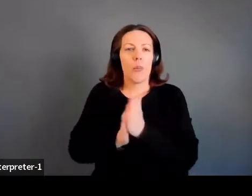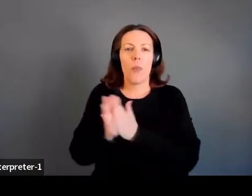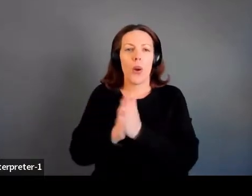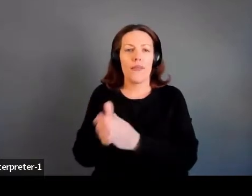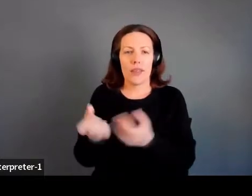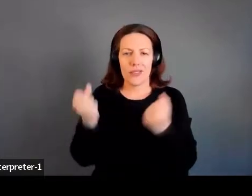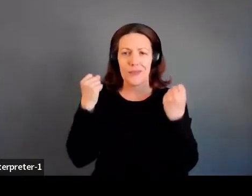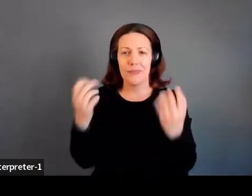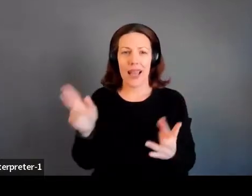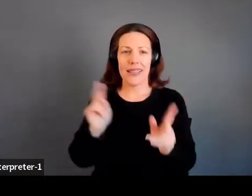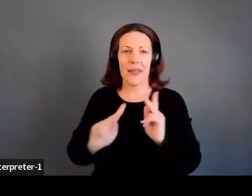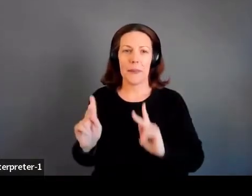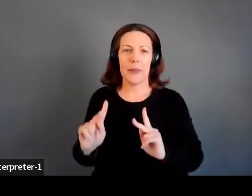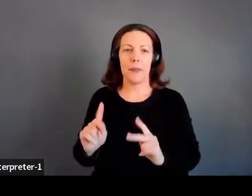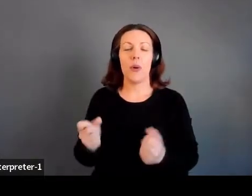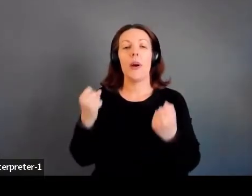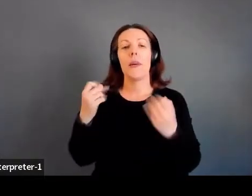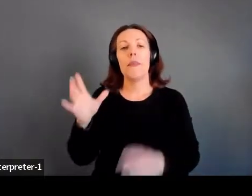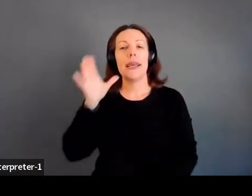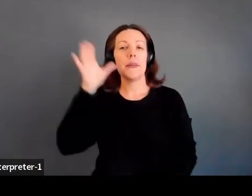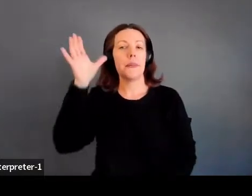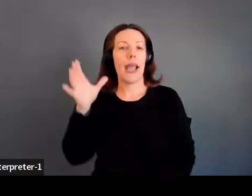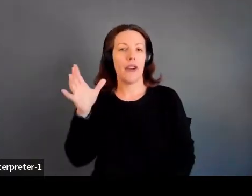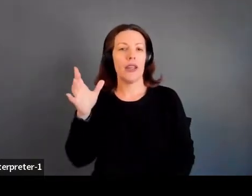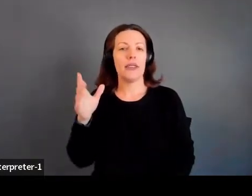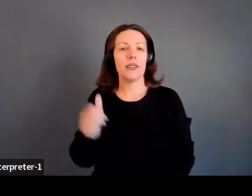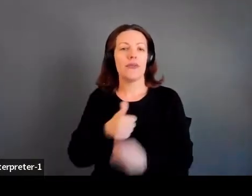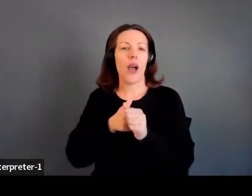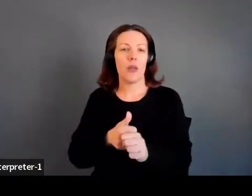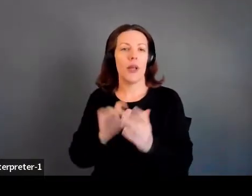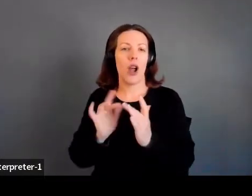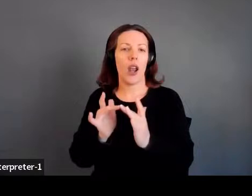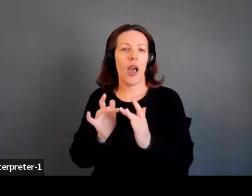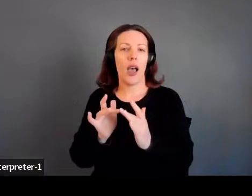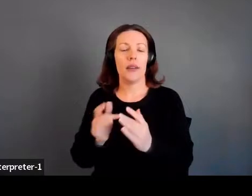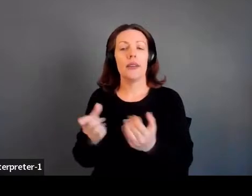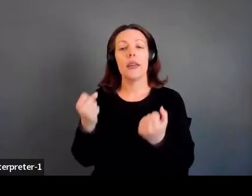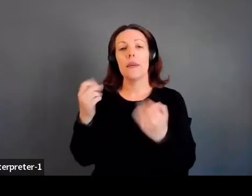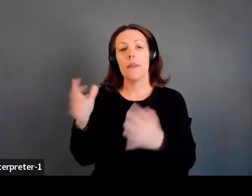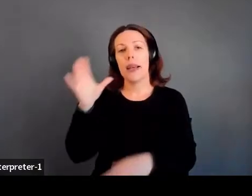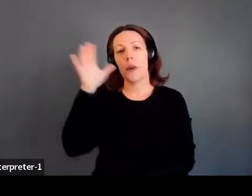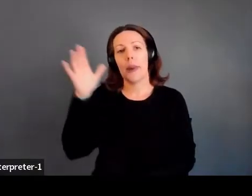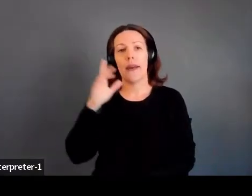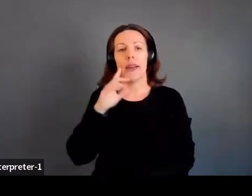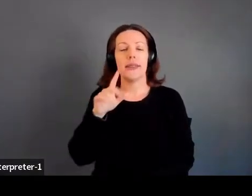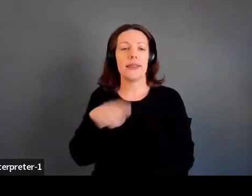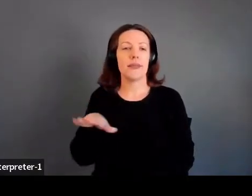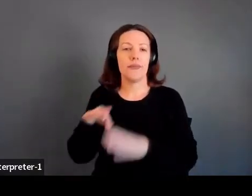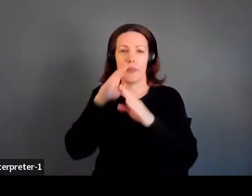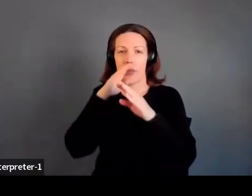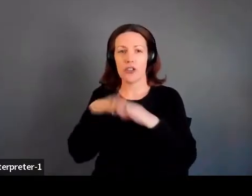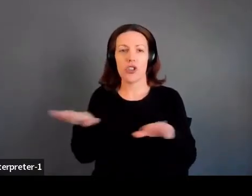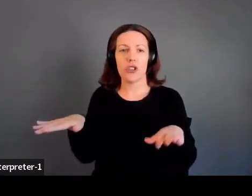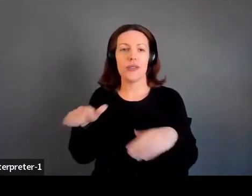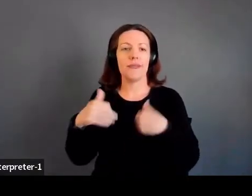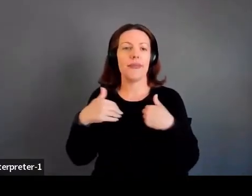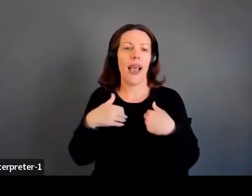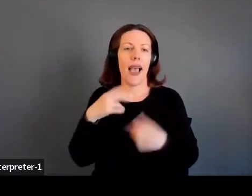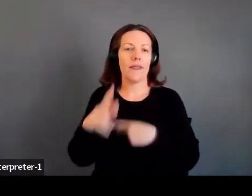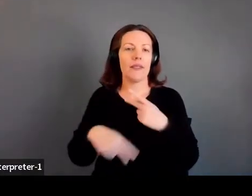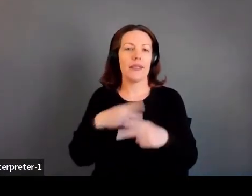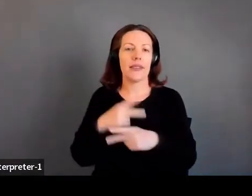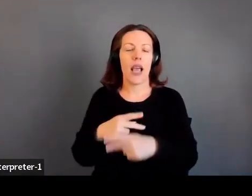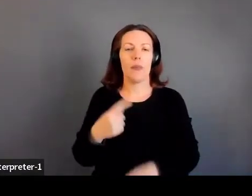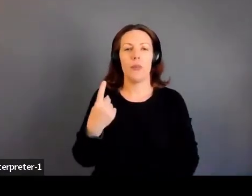people. have a lot of parents who follow me online, many of whom are parents of type one diabetic children. And I don't know